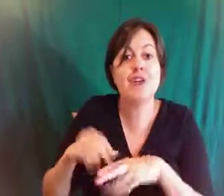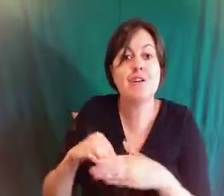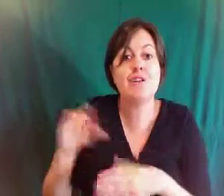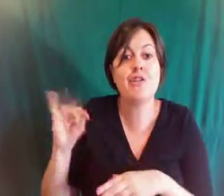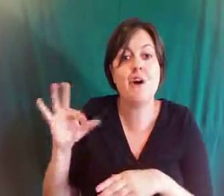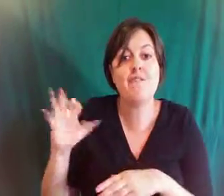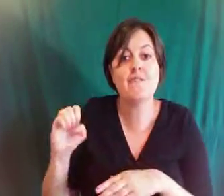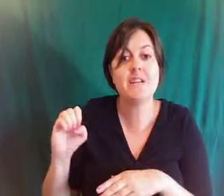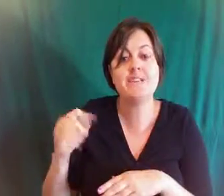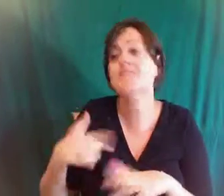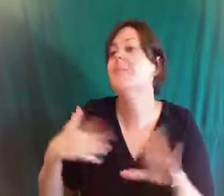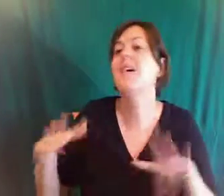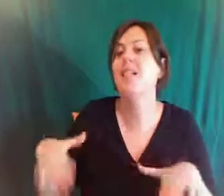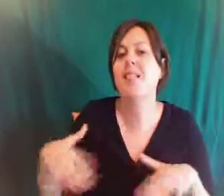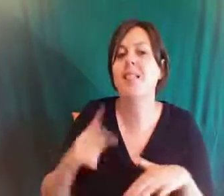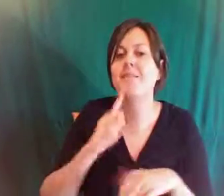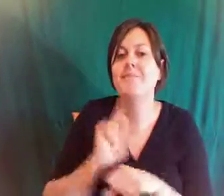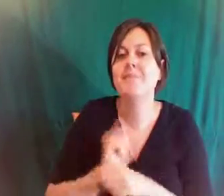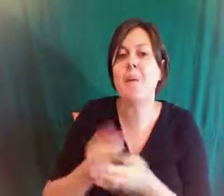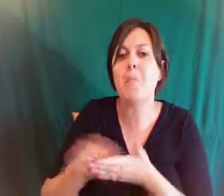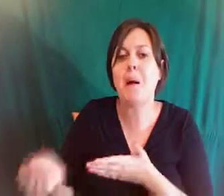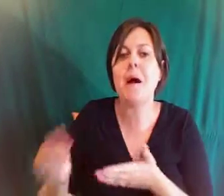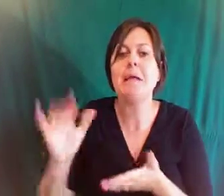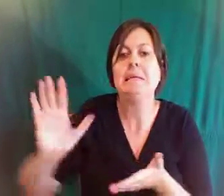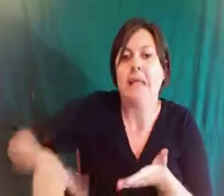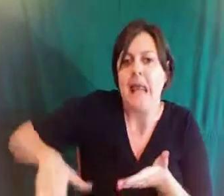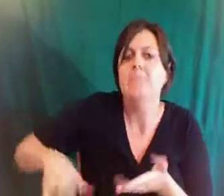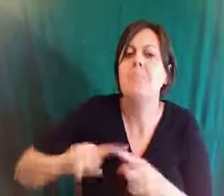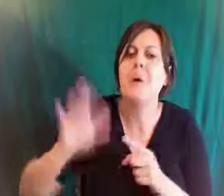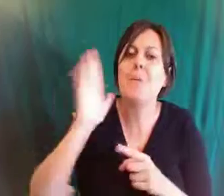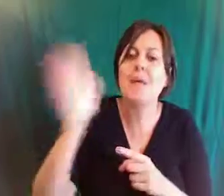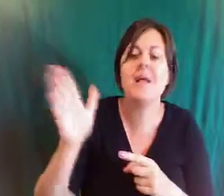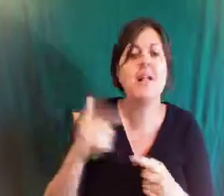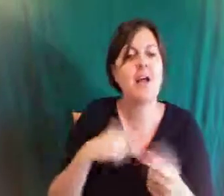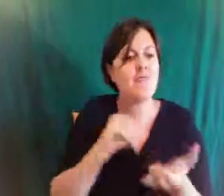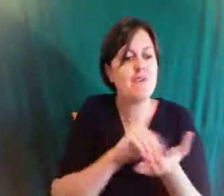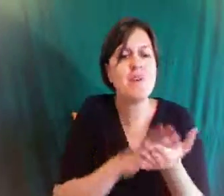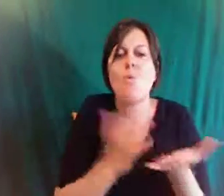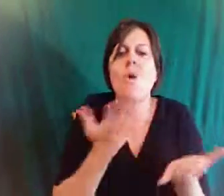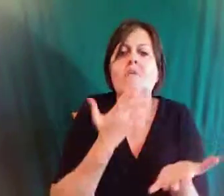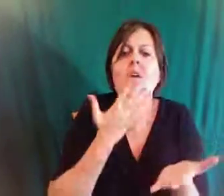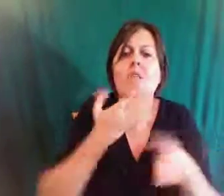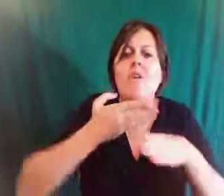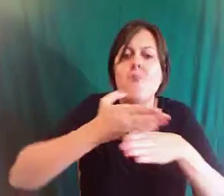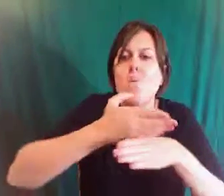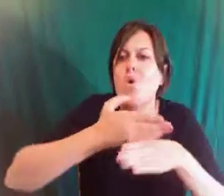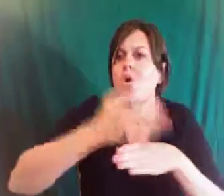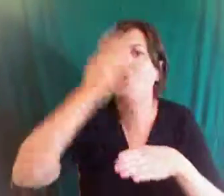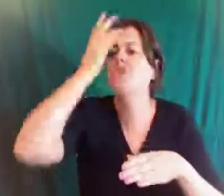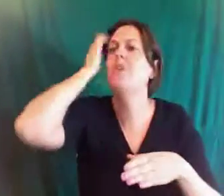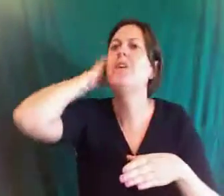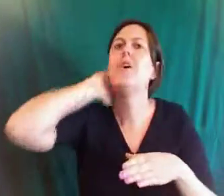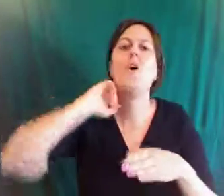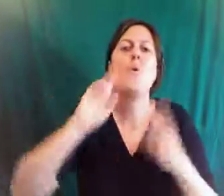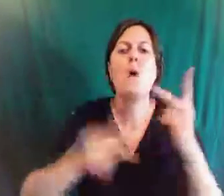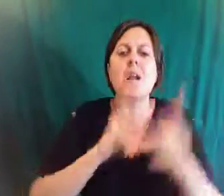realize but i'm getting there i wrote down the color of the wood i wrote down the kinds of people that worked in the office i wrote down